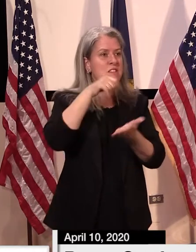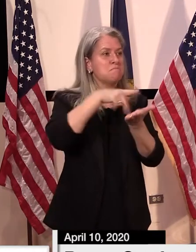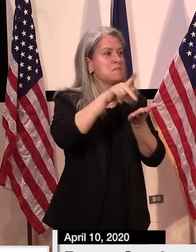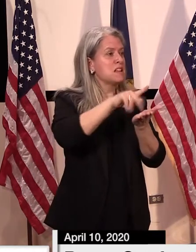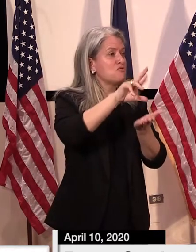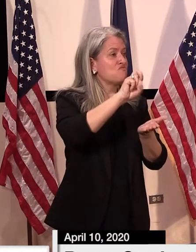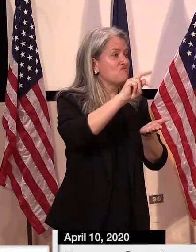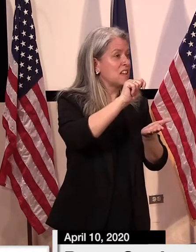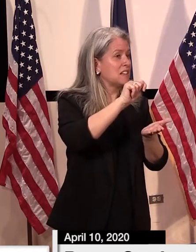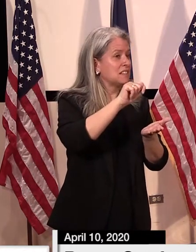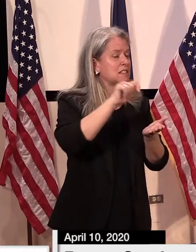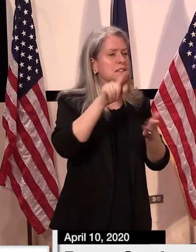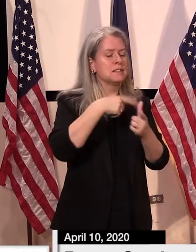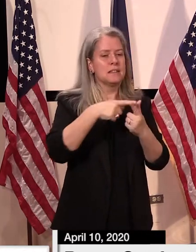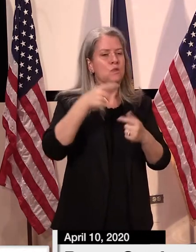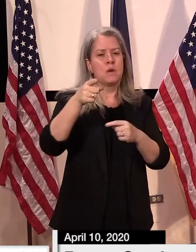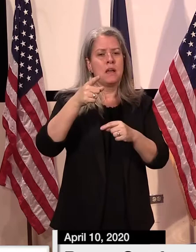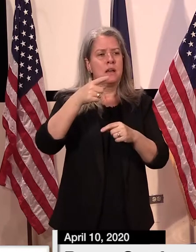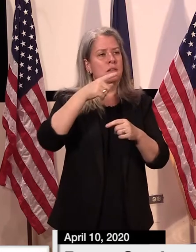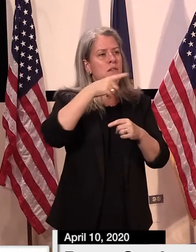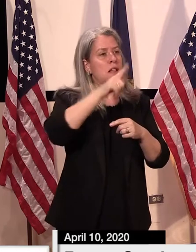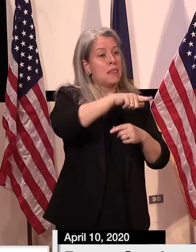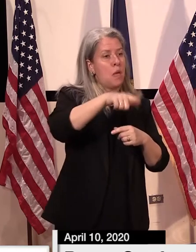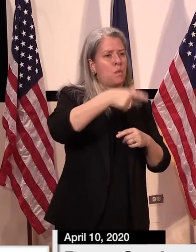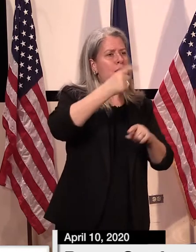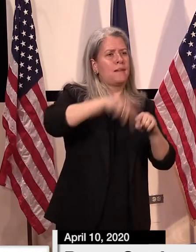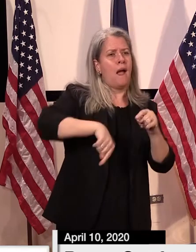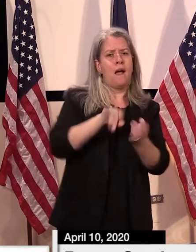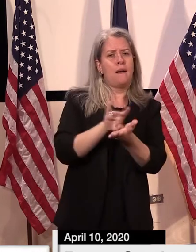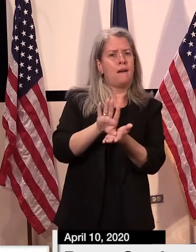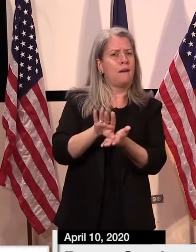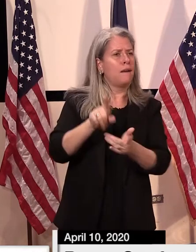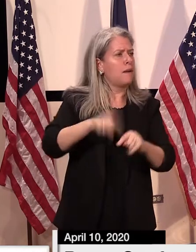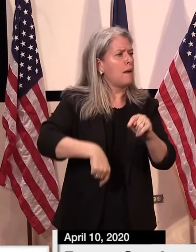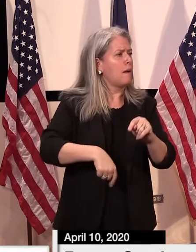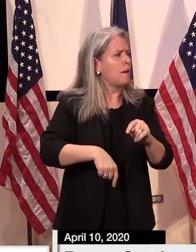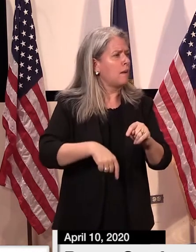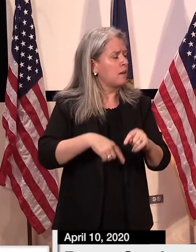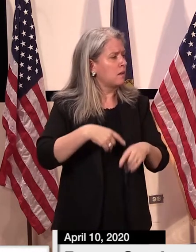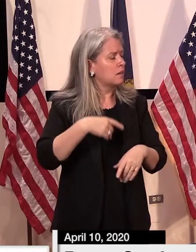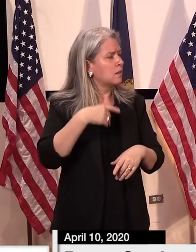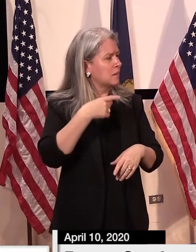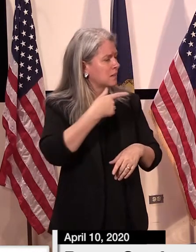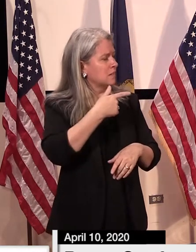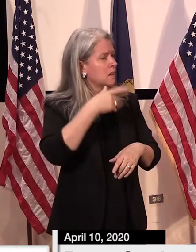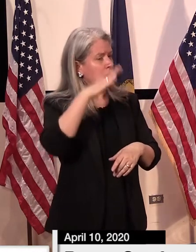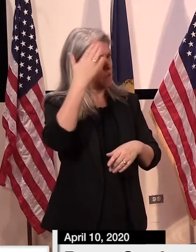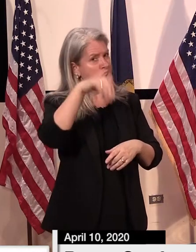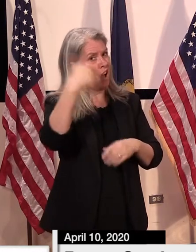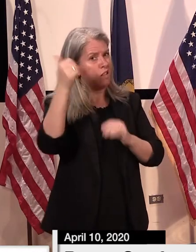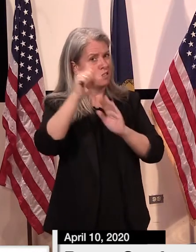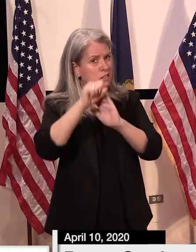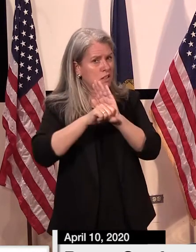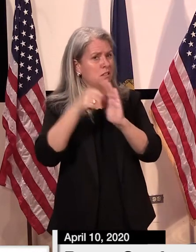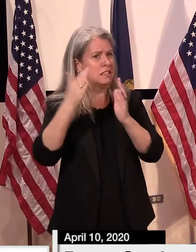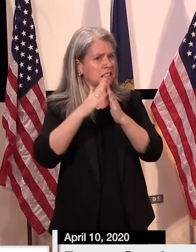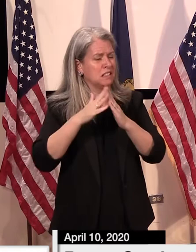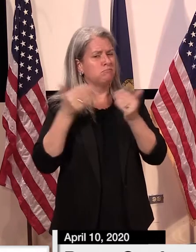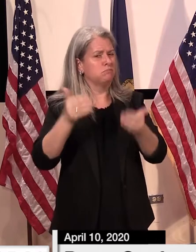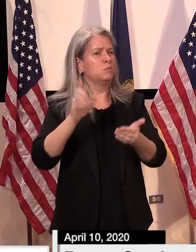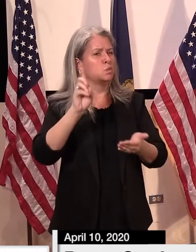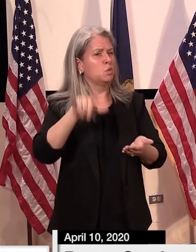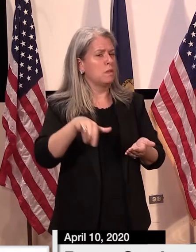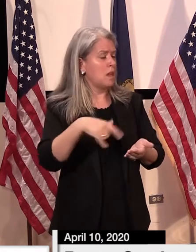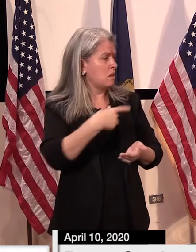rent in general. I know you had mentioned previously that you were prepared to reduce or to stop